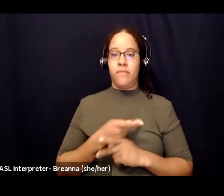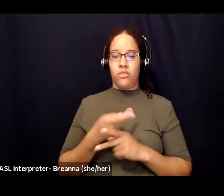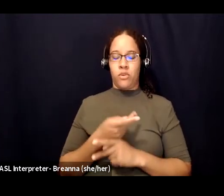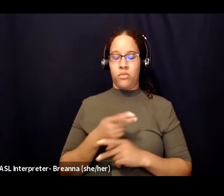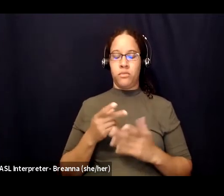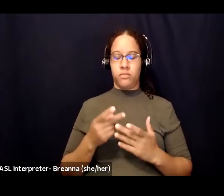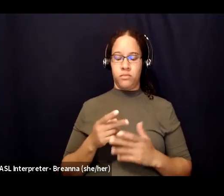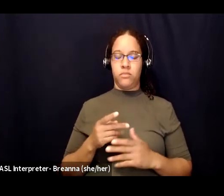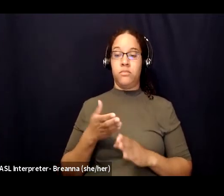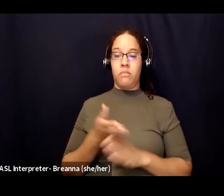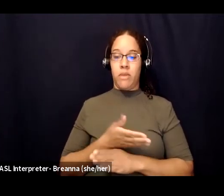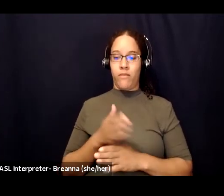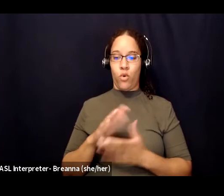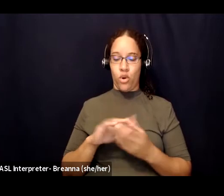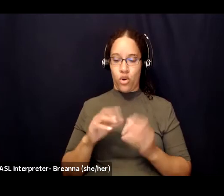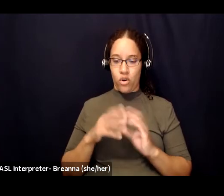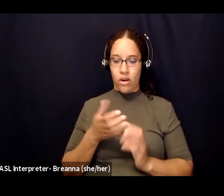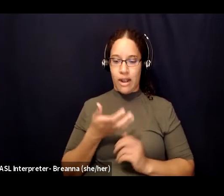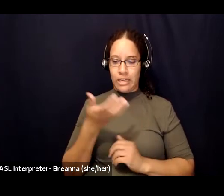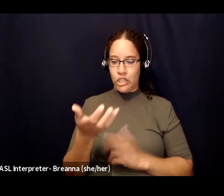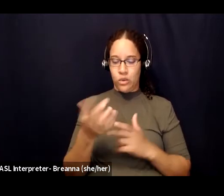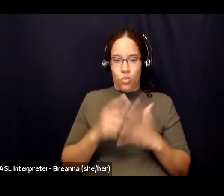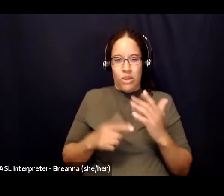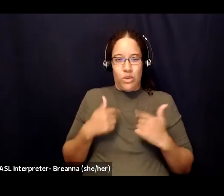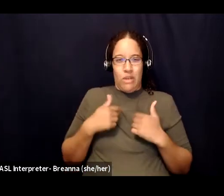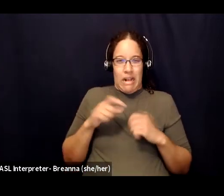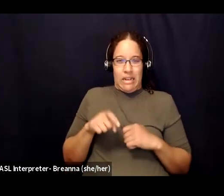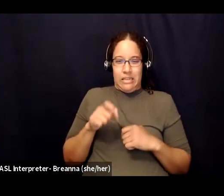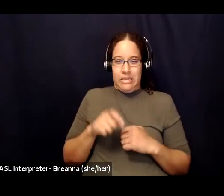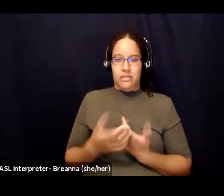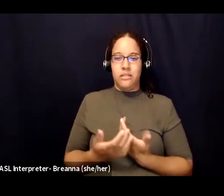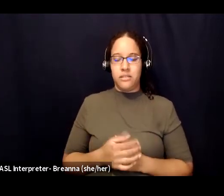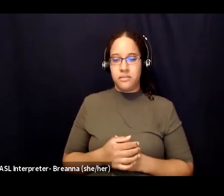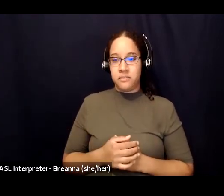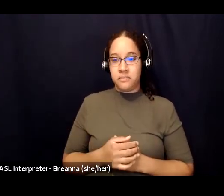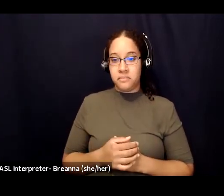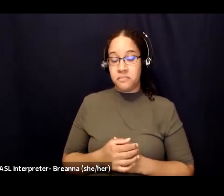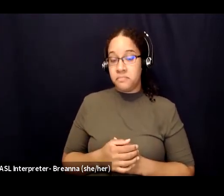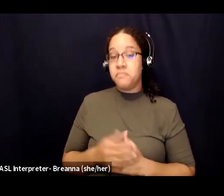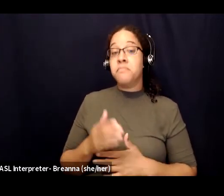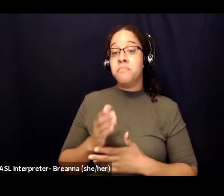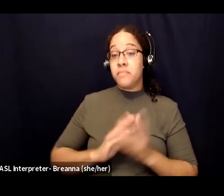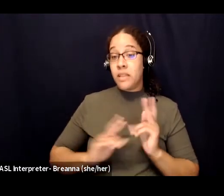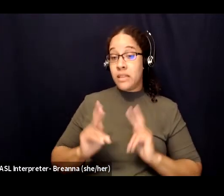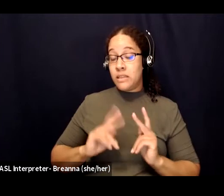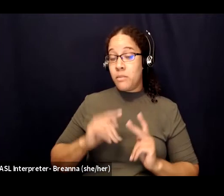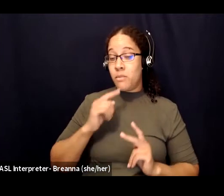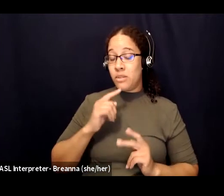prioritizing that because sometimes people share that they do a lot of emotional labor um unfortunately